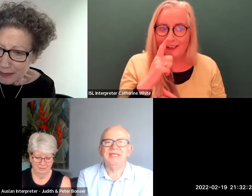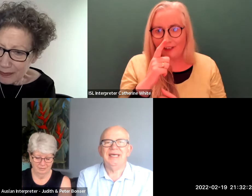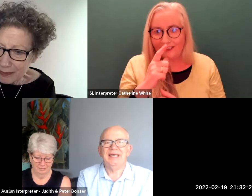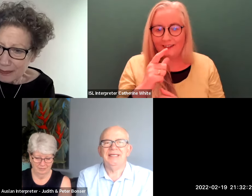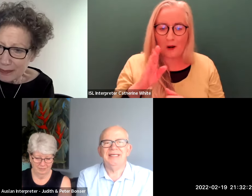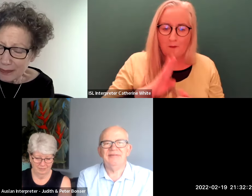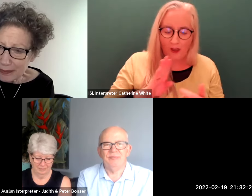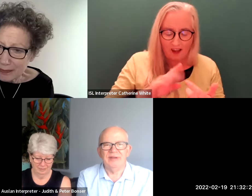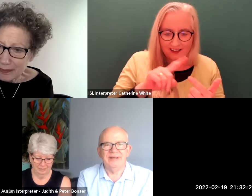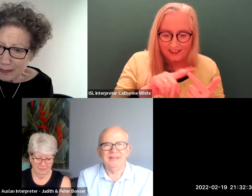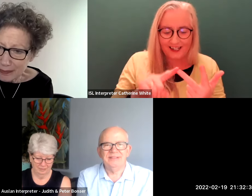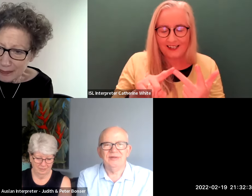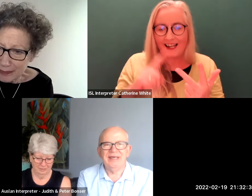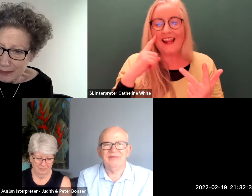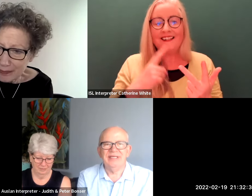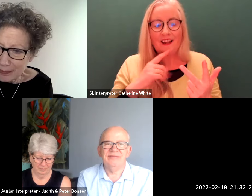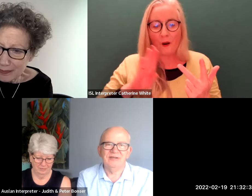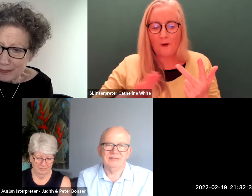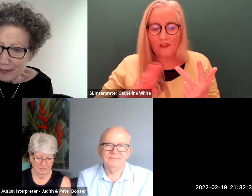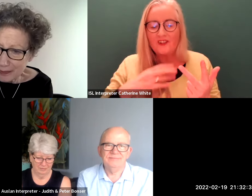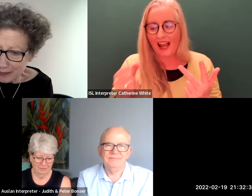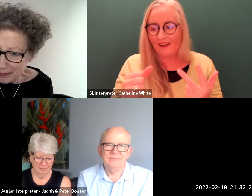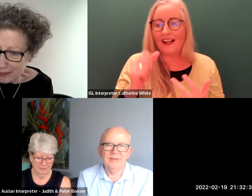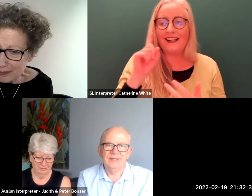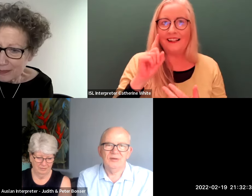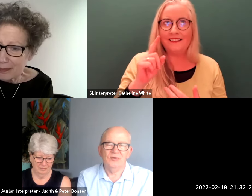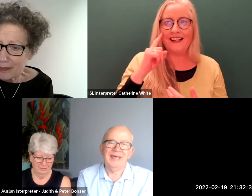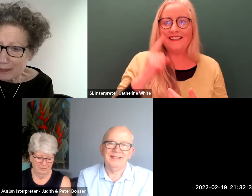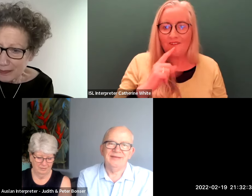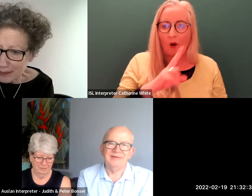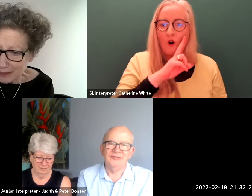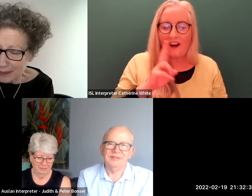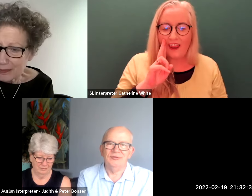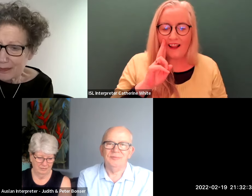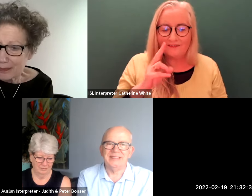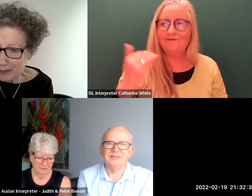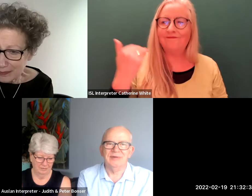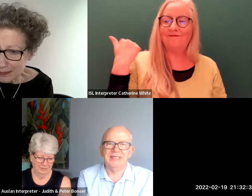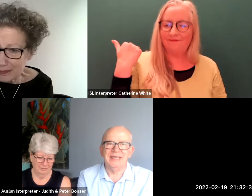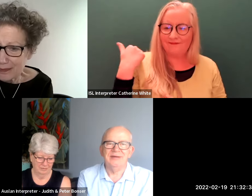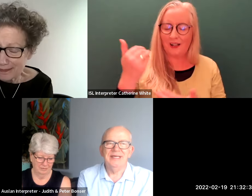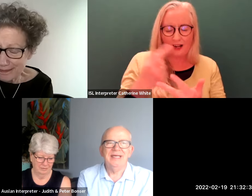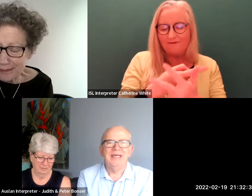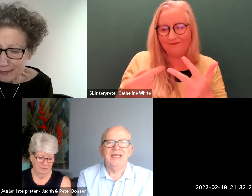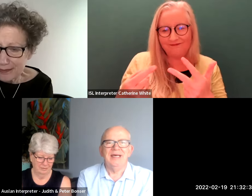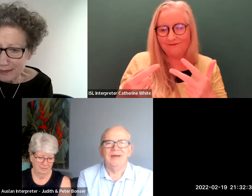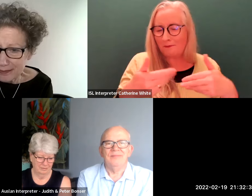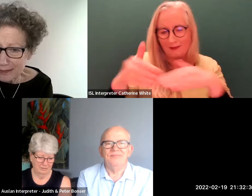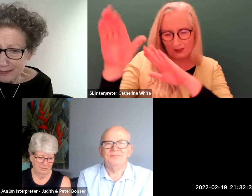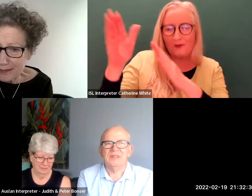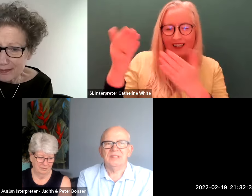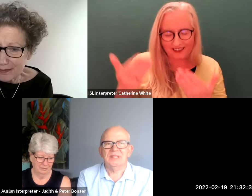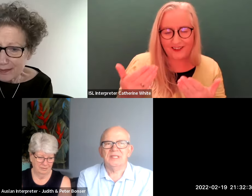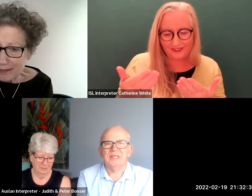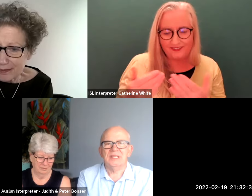then she had a deaf brother so i had a deaf uncle or had a deaf uncle they've all passed away now um